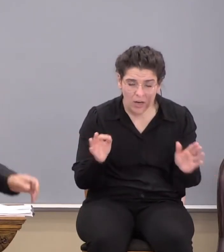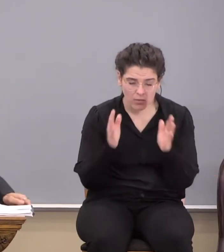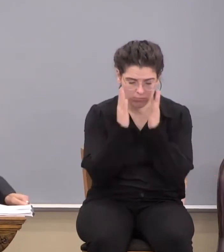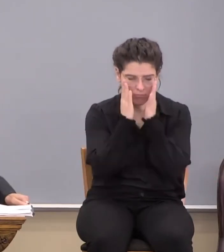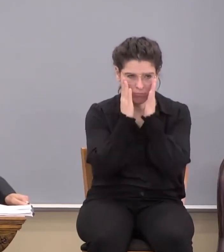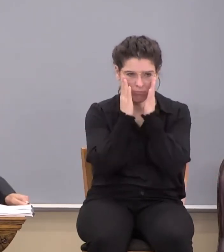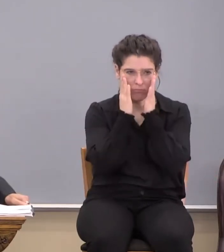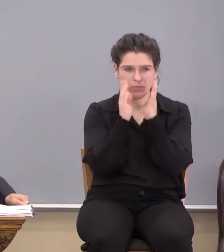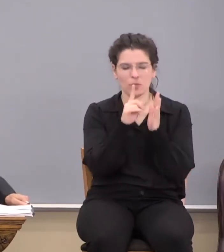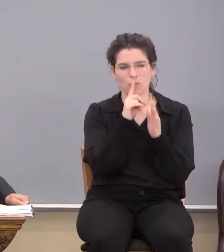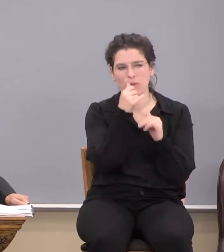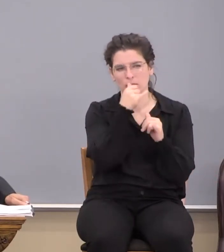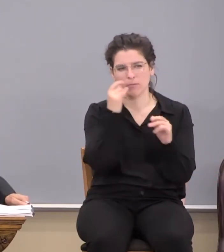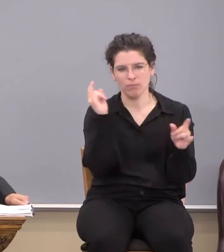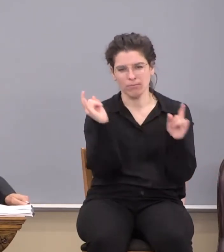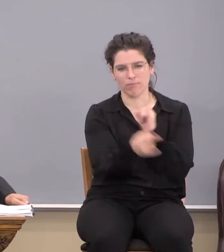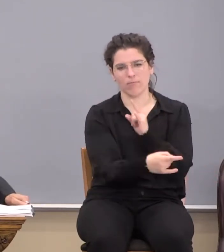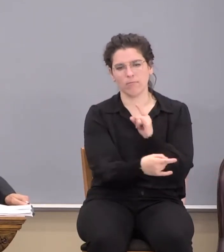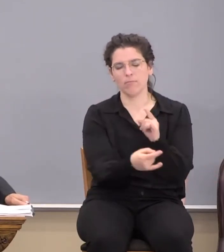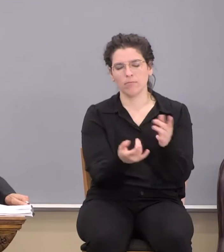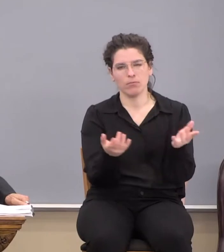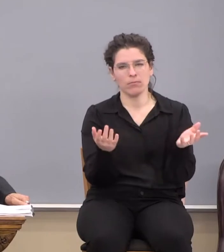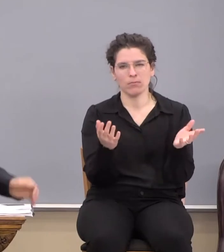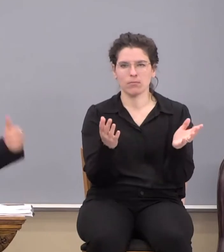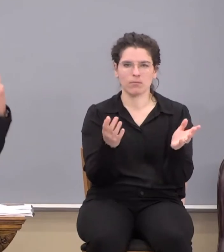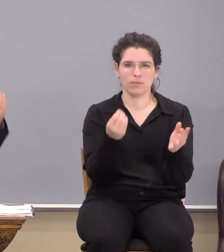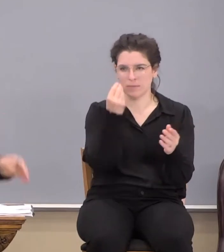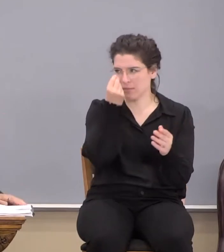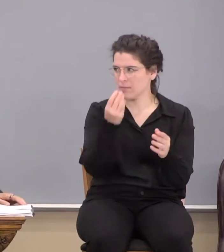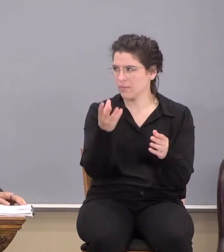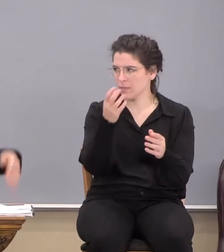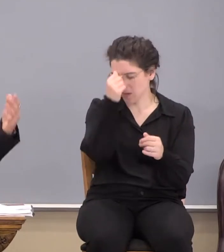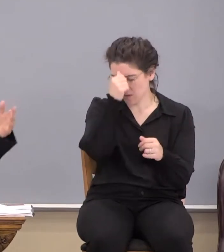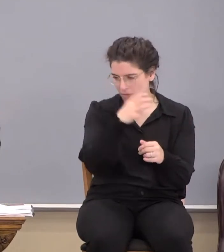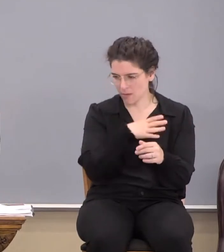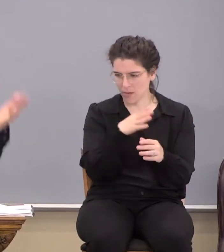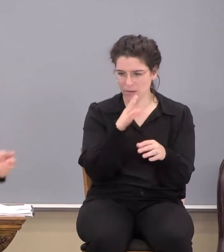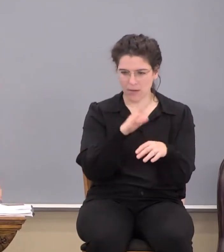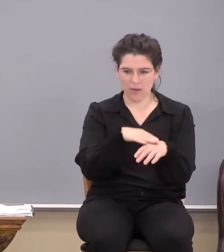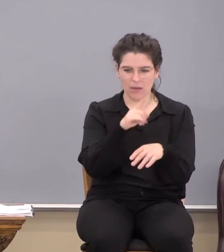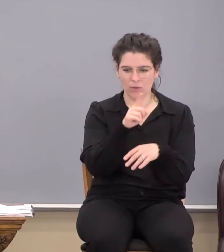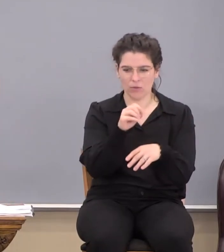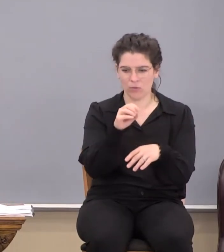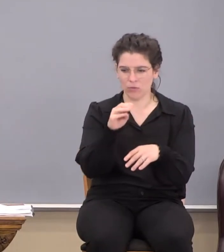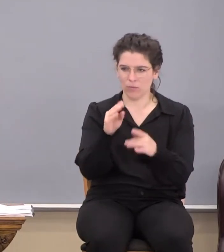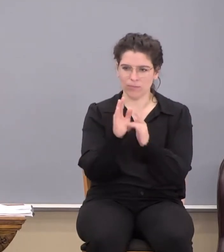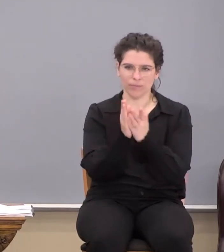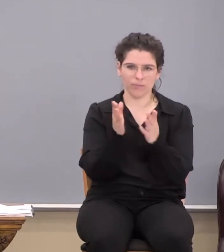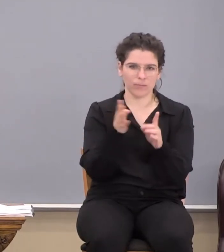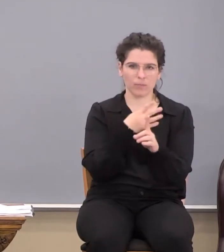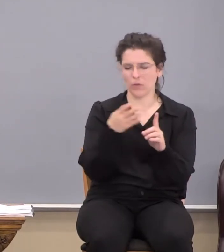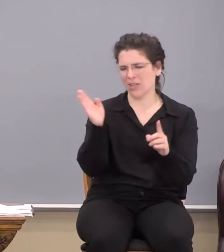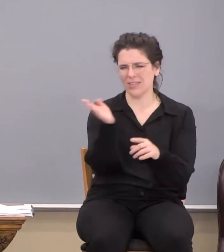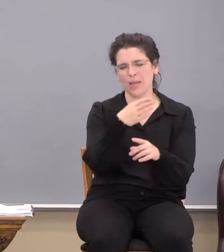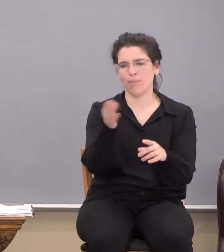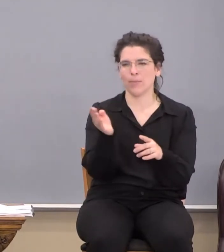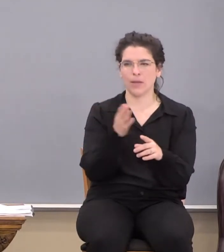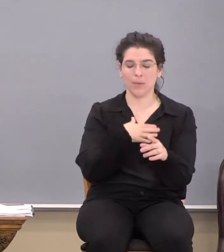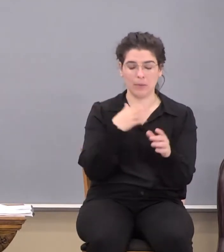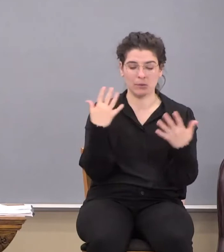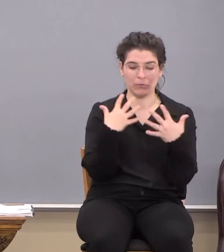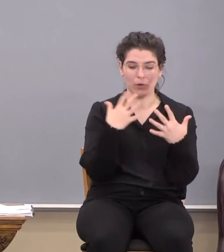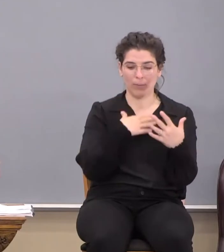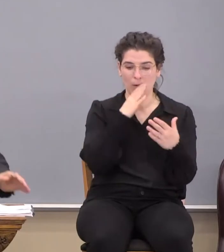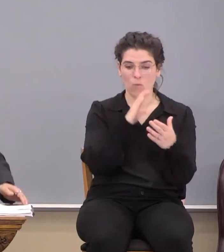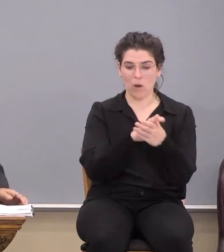I get really sarcastic. I had to tell the guys on Zoom Bible study, just slap me across the face. I was afraid my wife was going